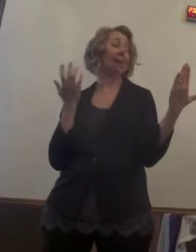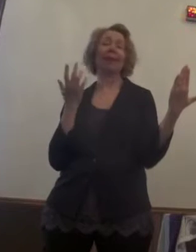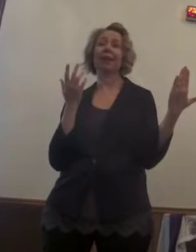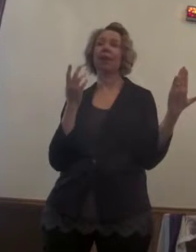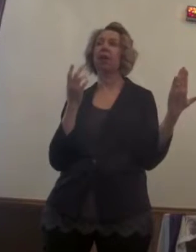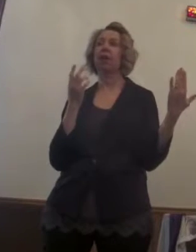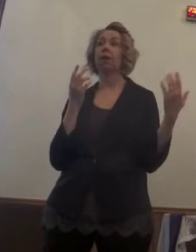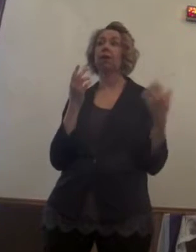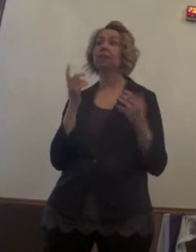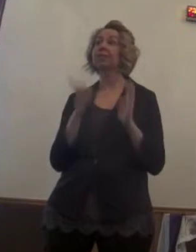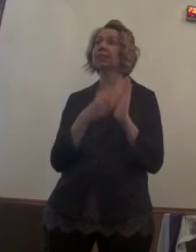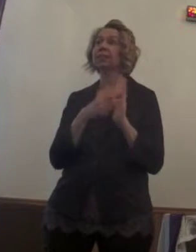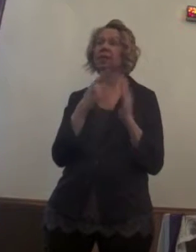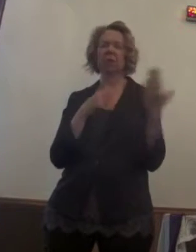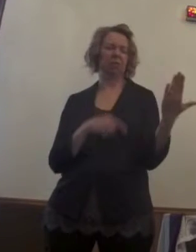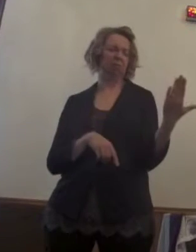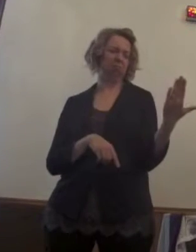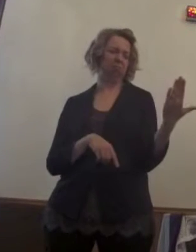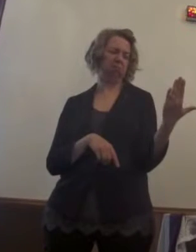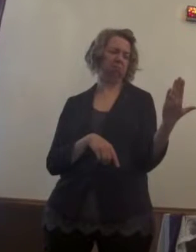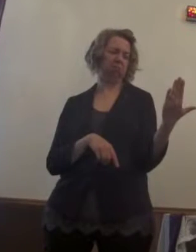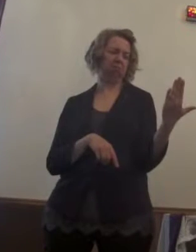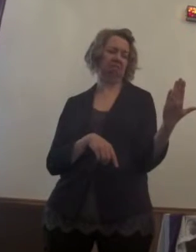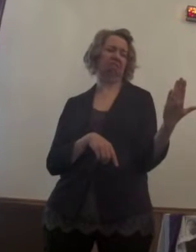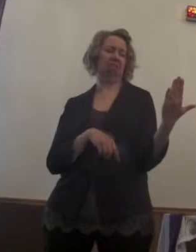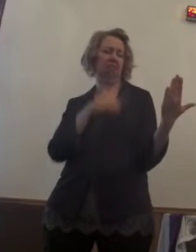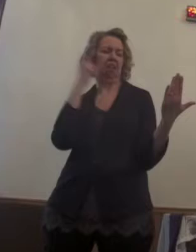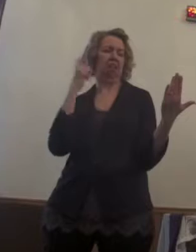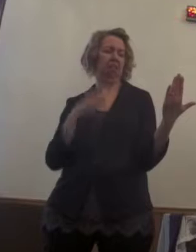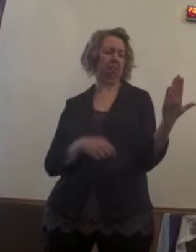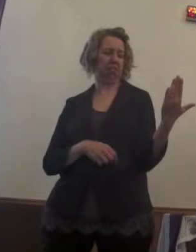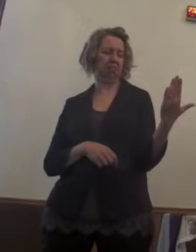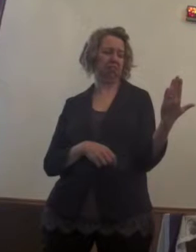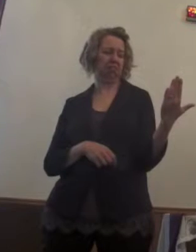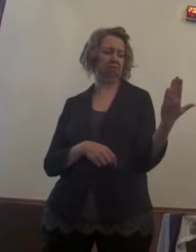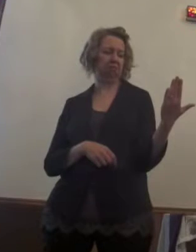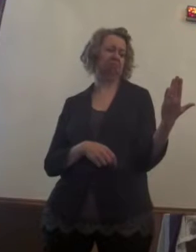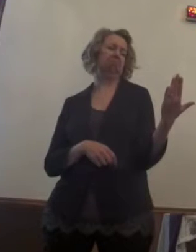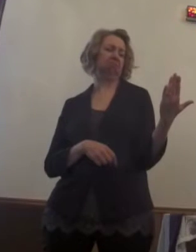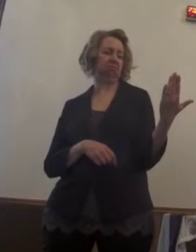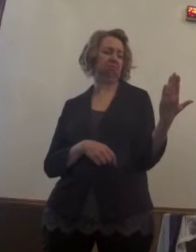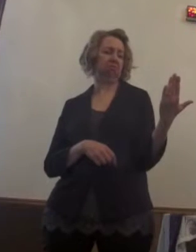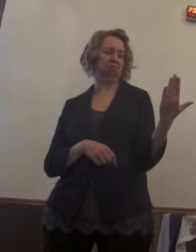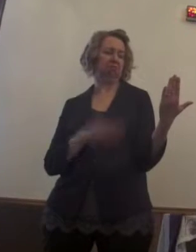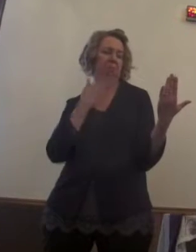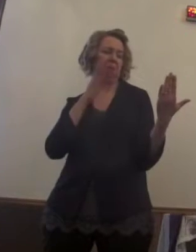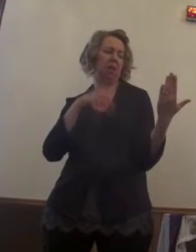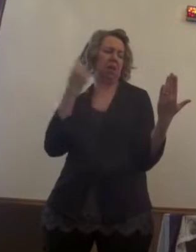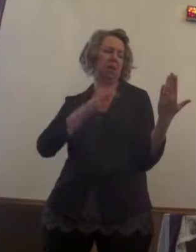Or do you sit there and stare at the mirror and wonder what it's saying back to you in the morning? I do that sometimes.